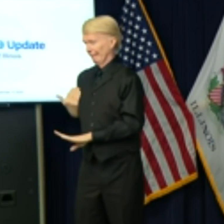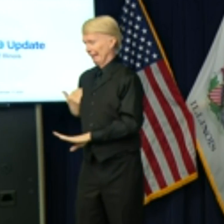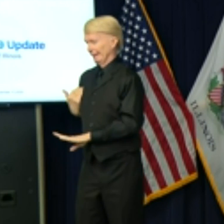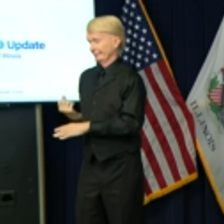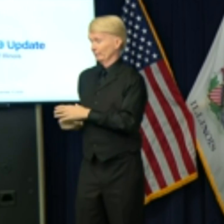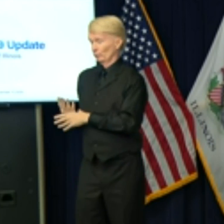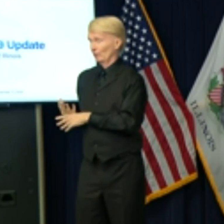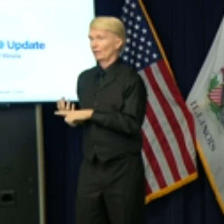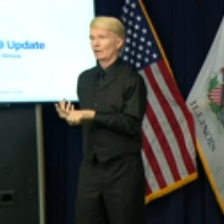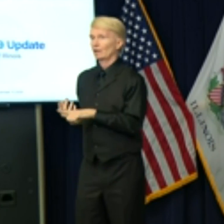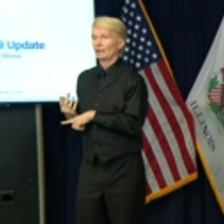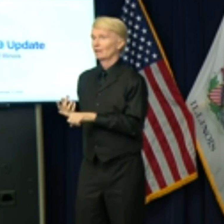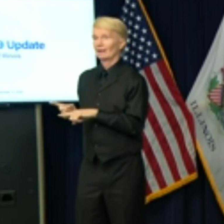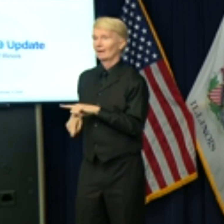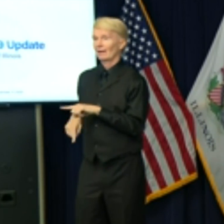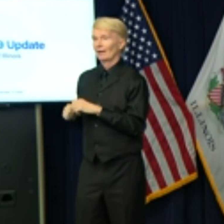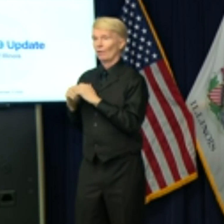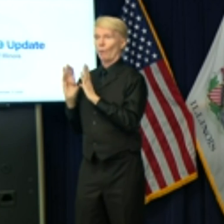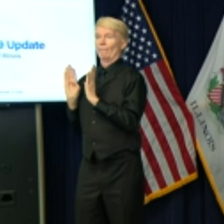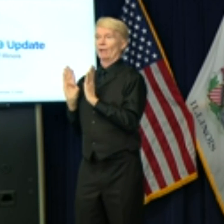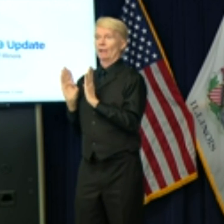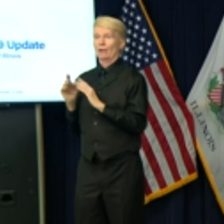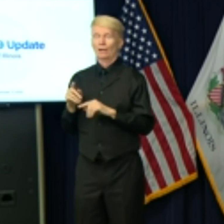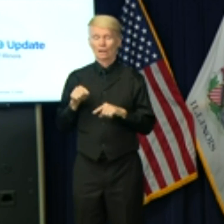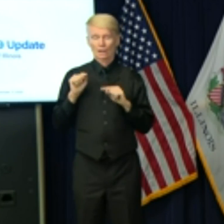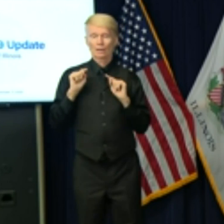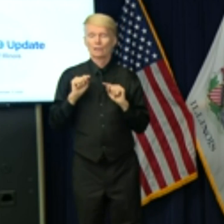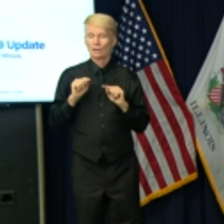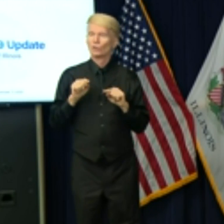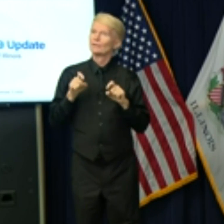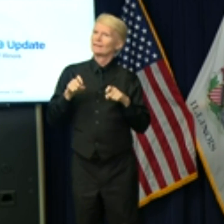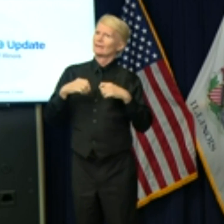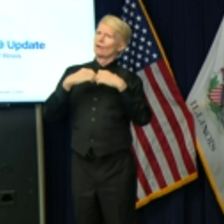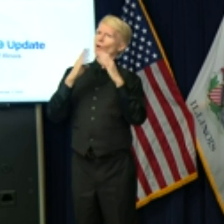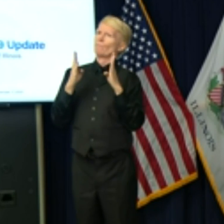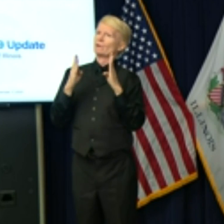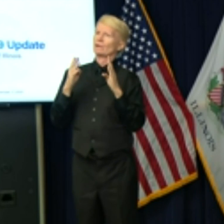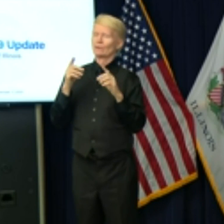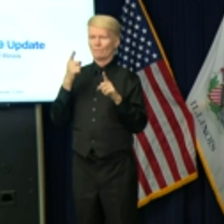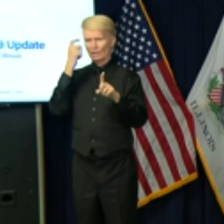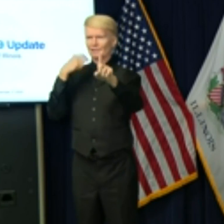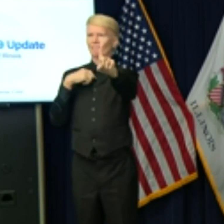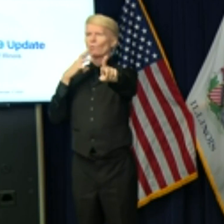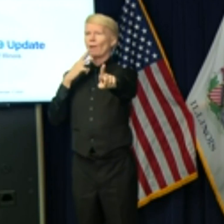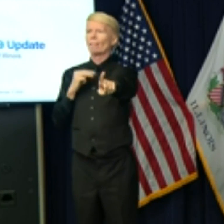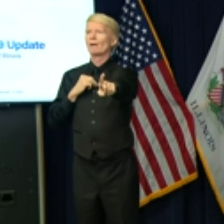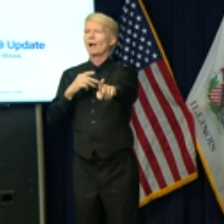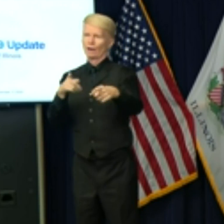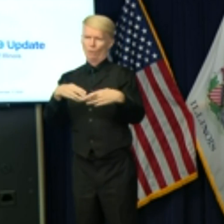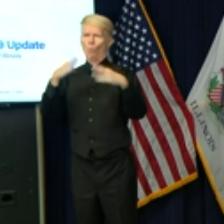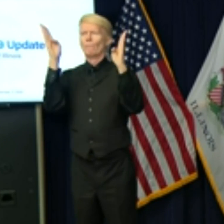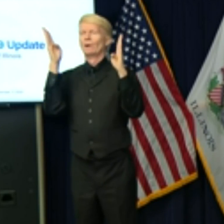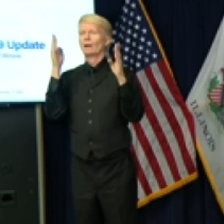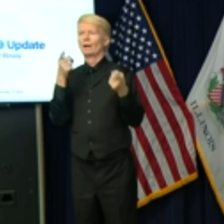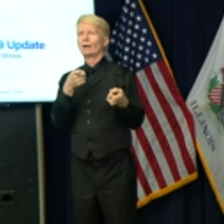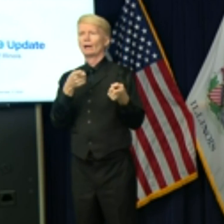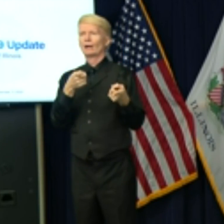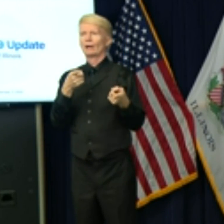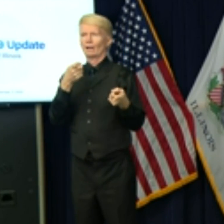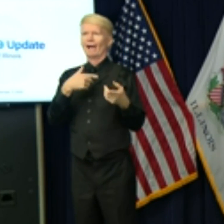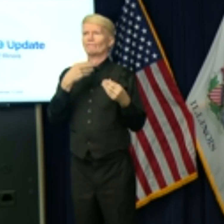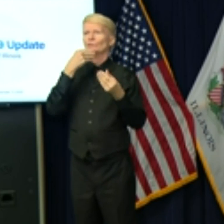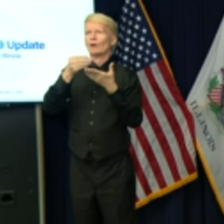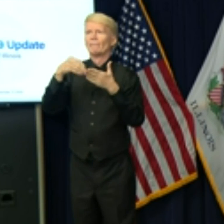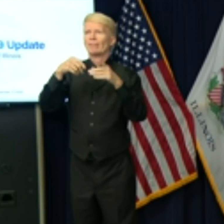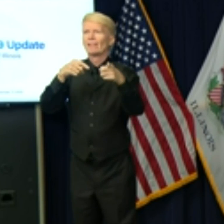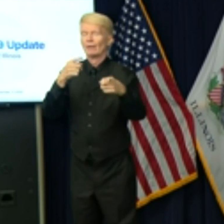able to stay open when, you know, you need to have the, you know, the Walmart that has a grocery store in it open, because we haven't seen that